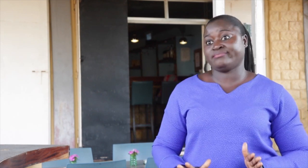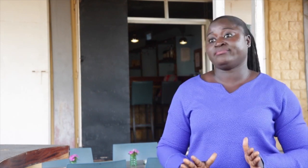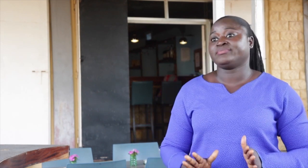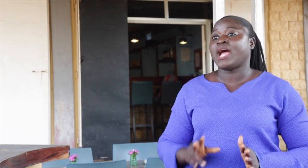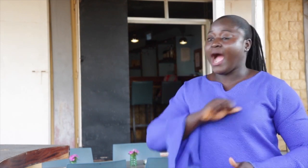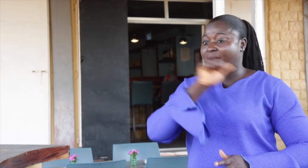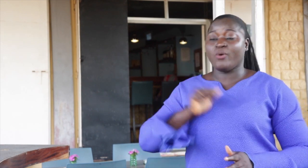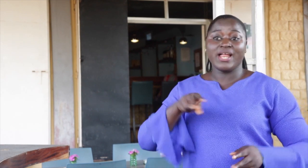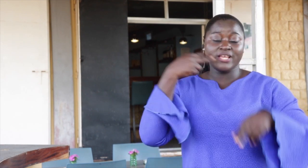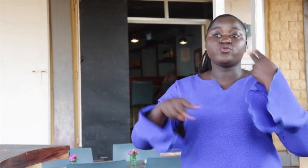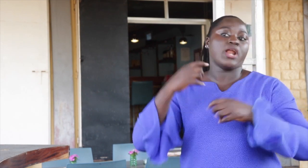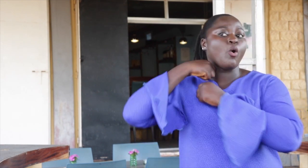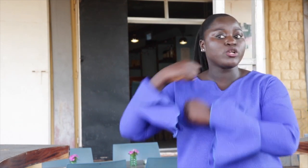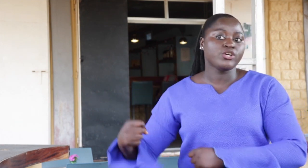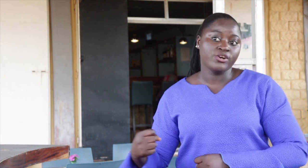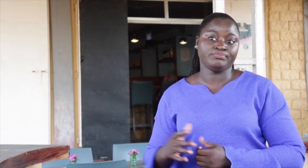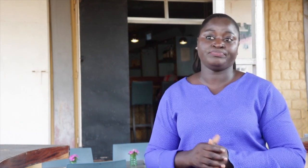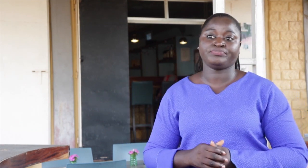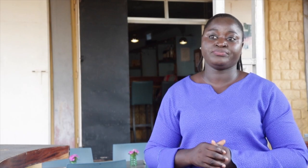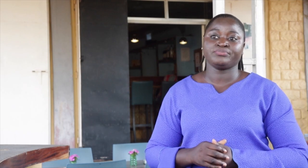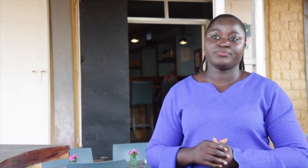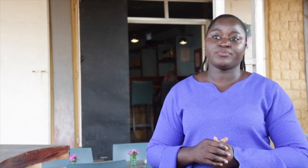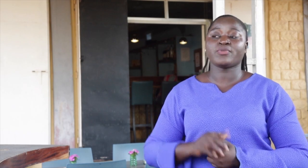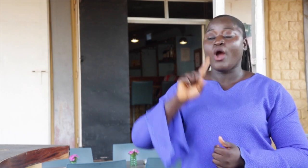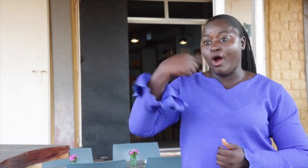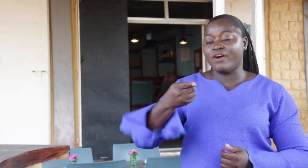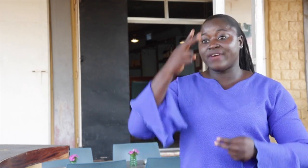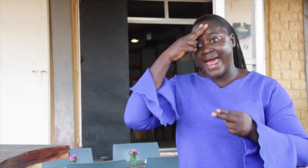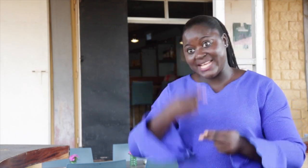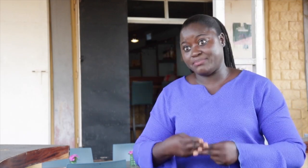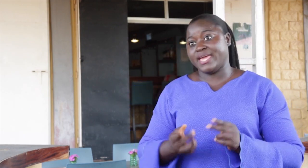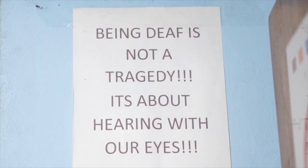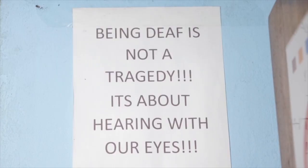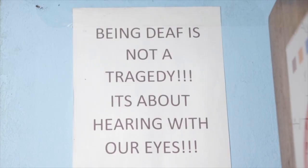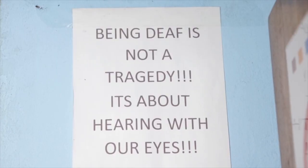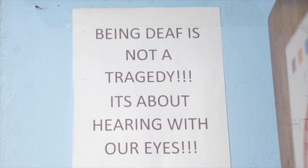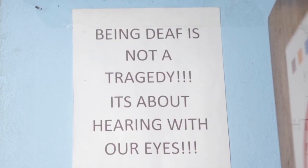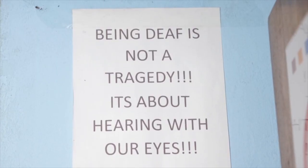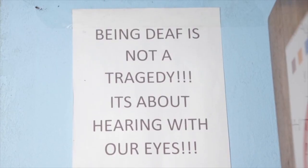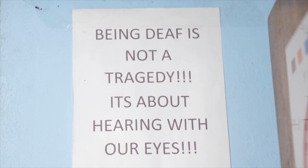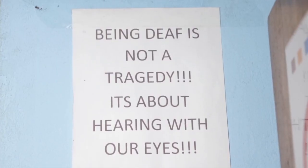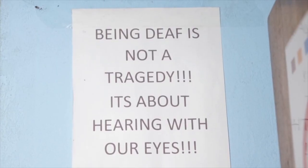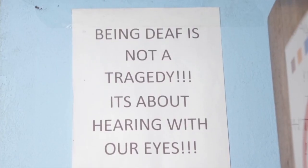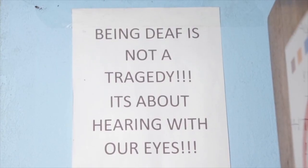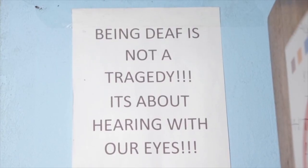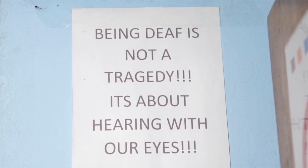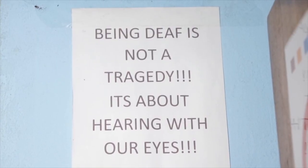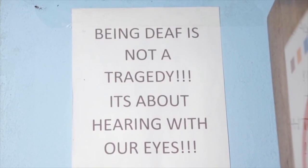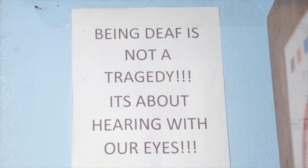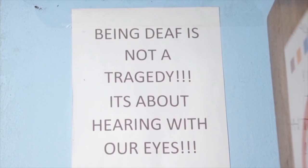to also work in restaurants. So what they will, what they will do is they will just write down. Here, food has proven to transcend